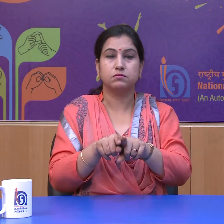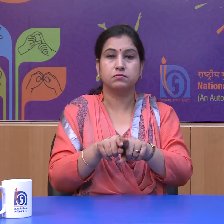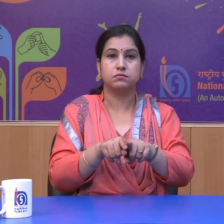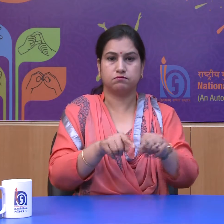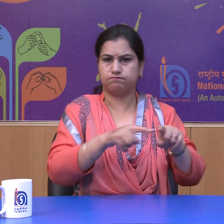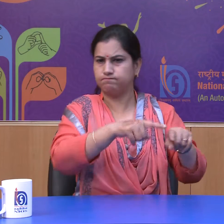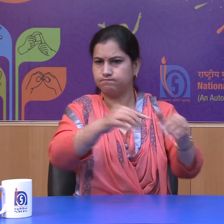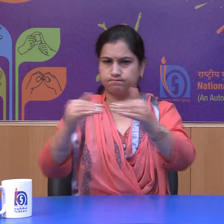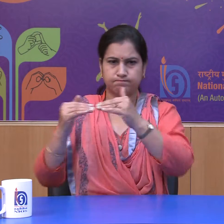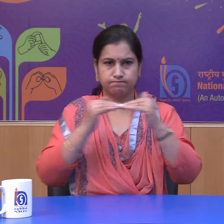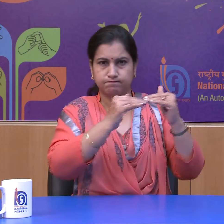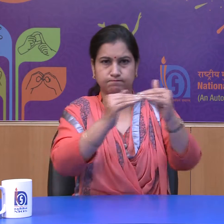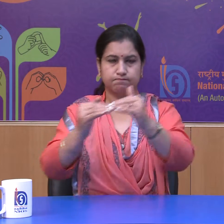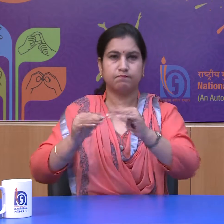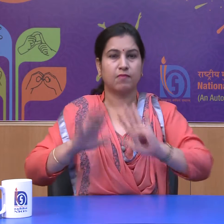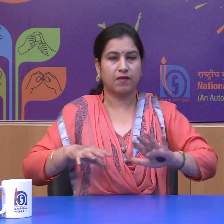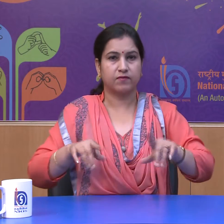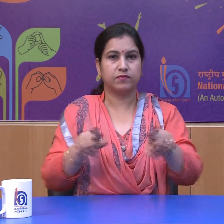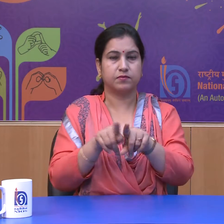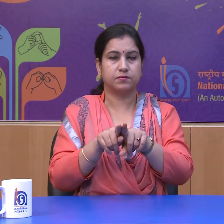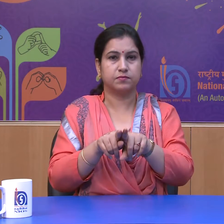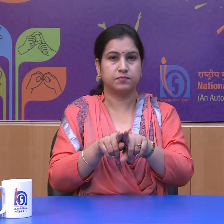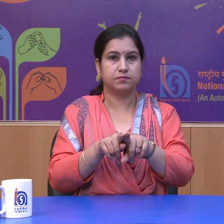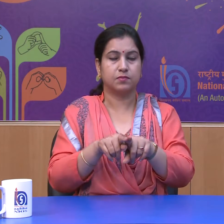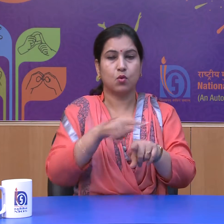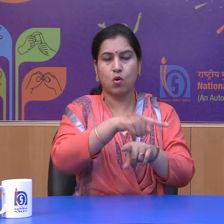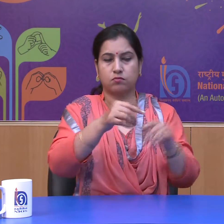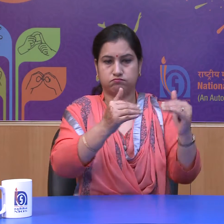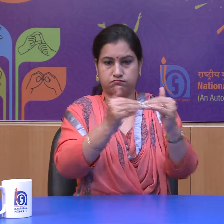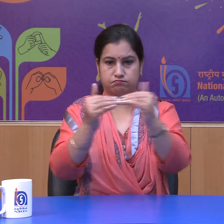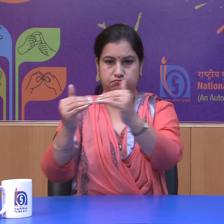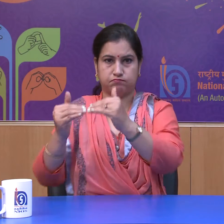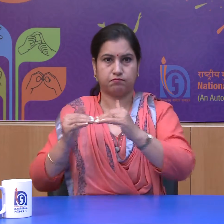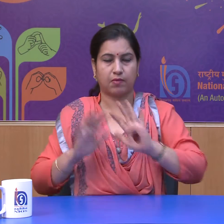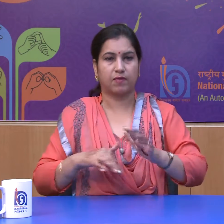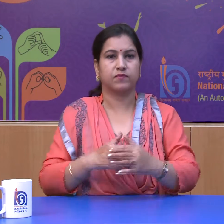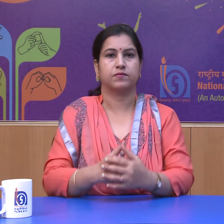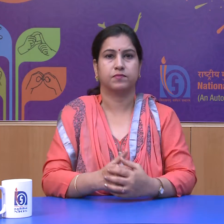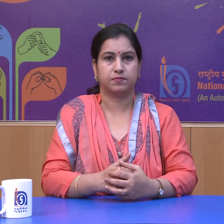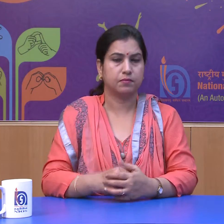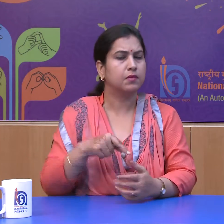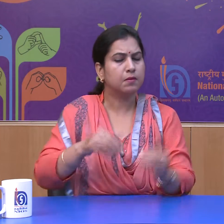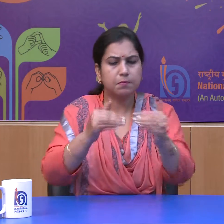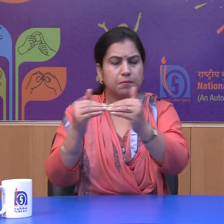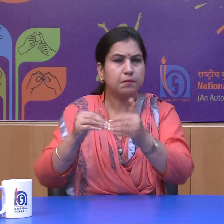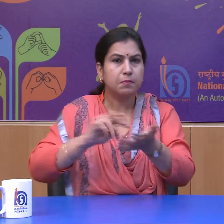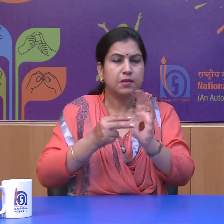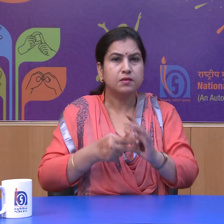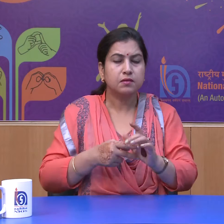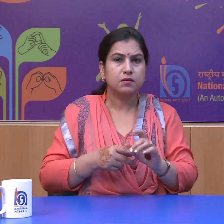and forcible through